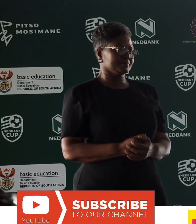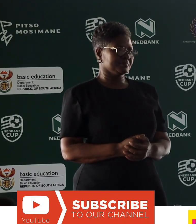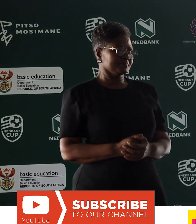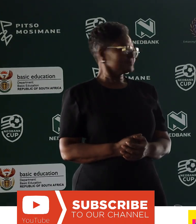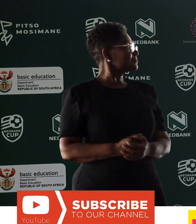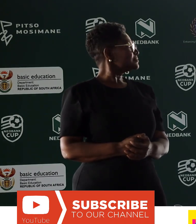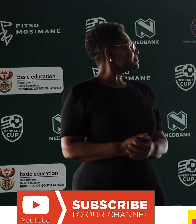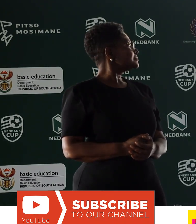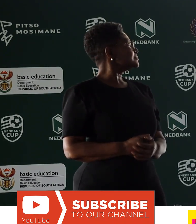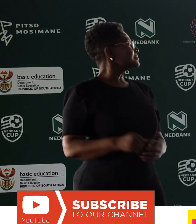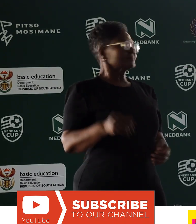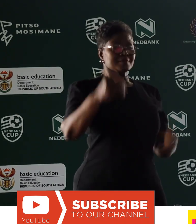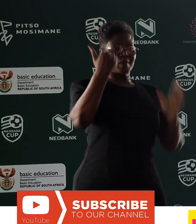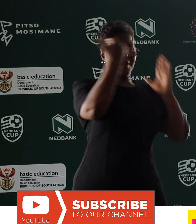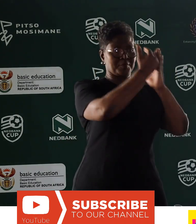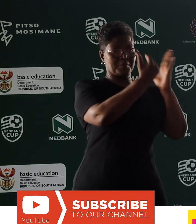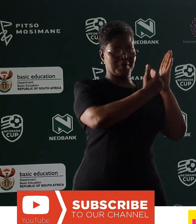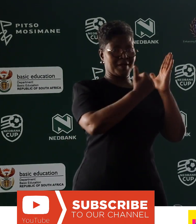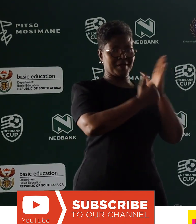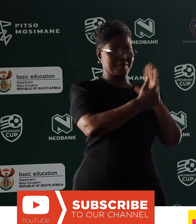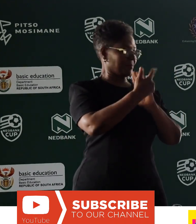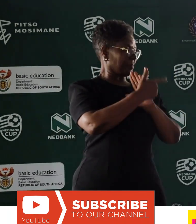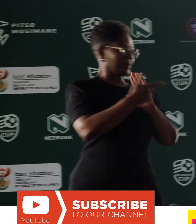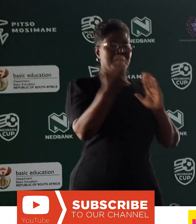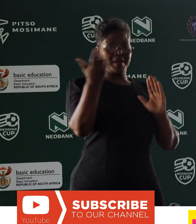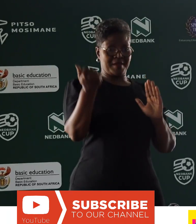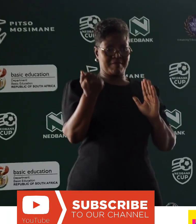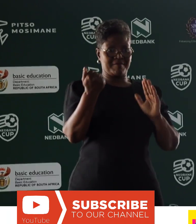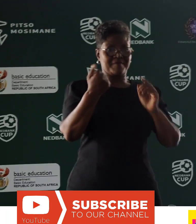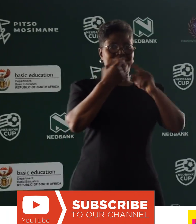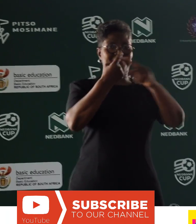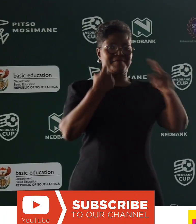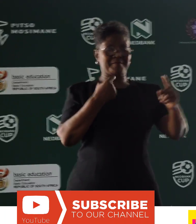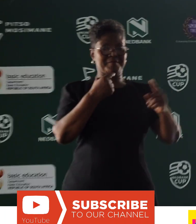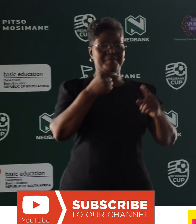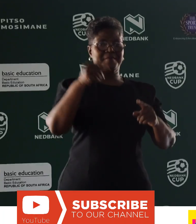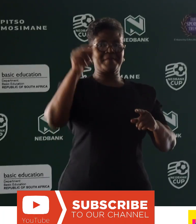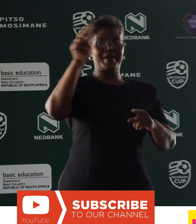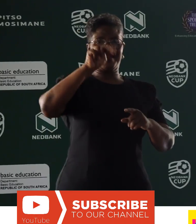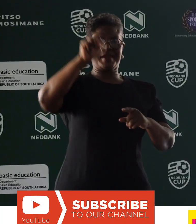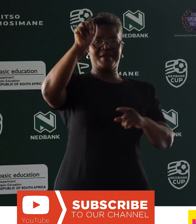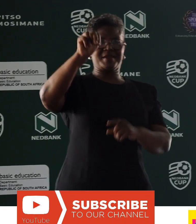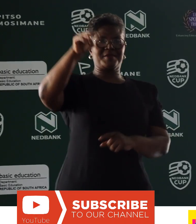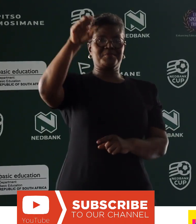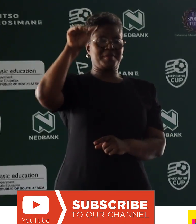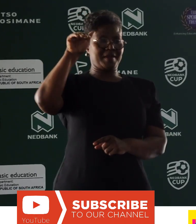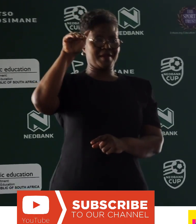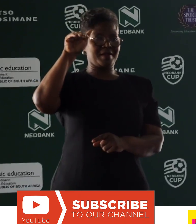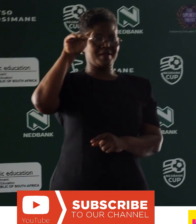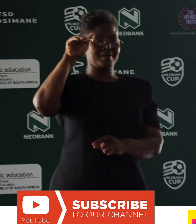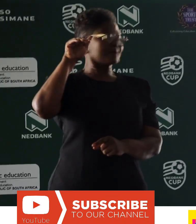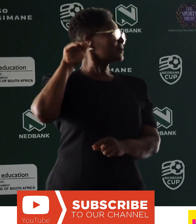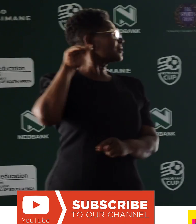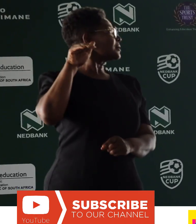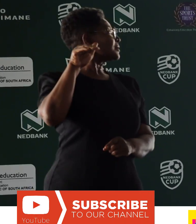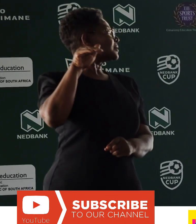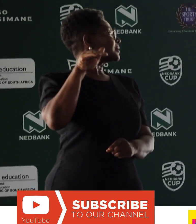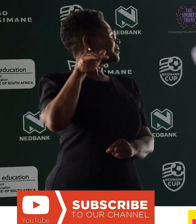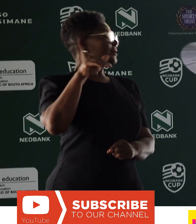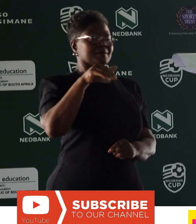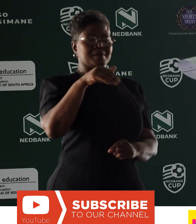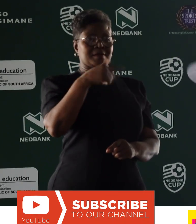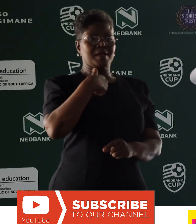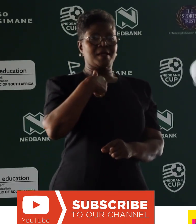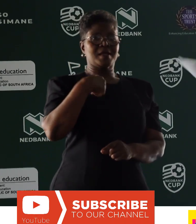I have a program here from NetBank and they told me that I was providing a message